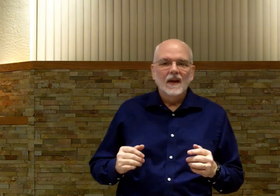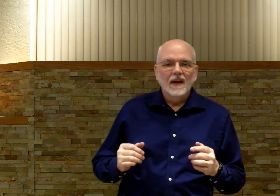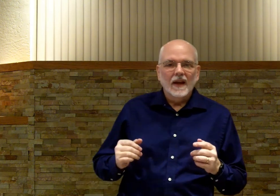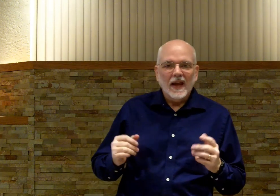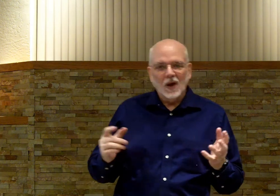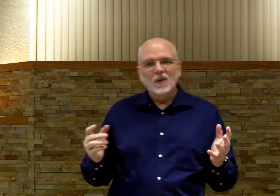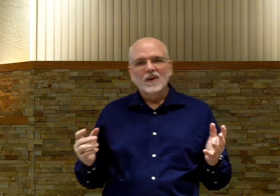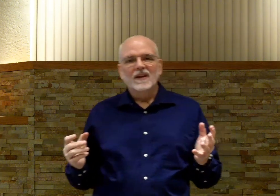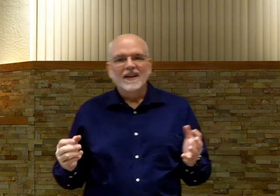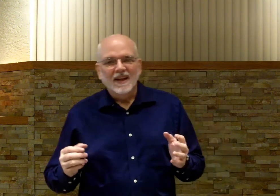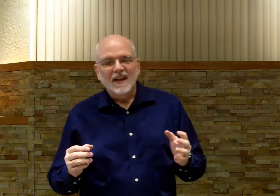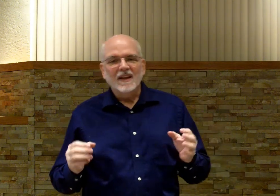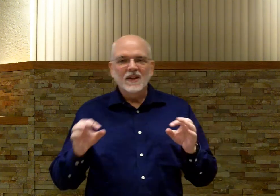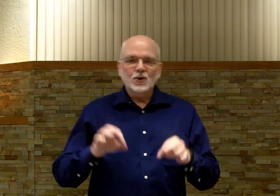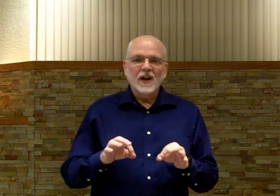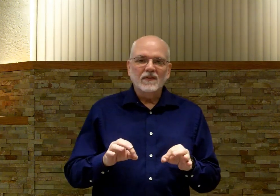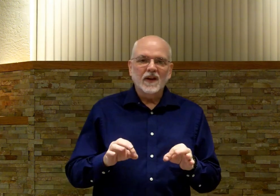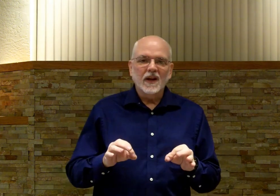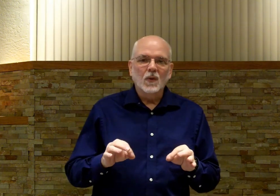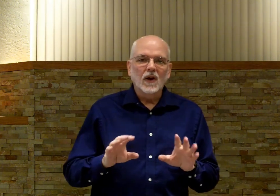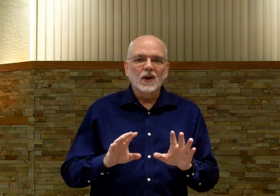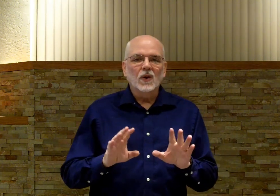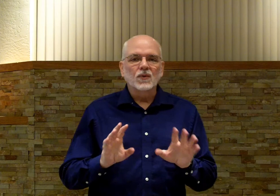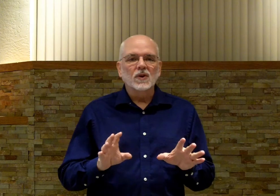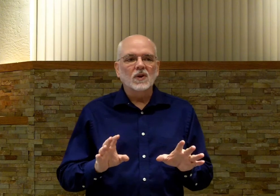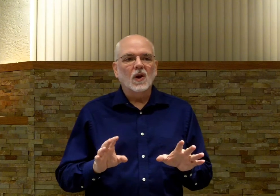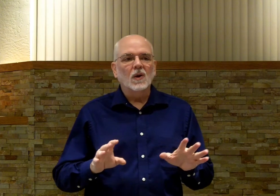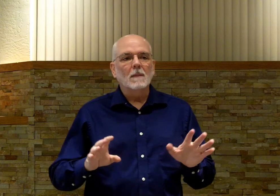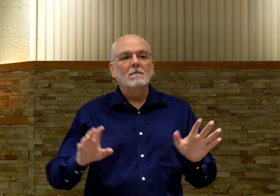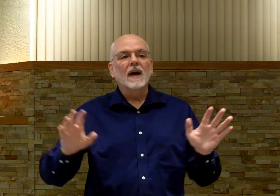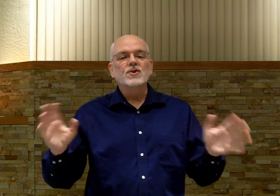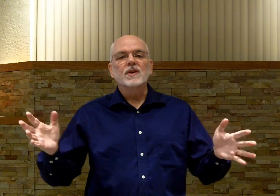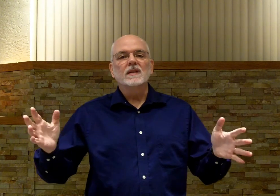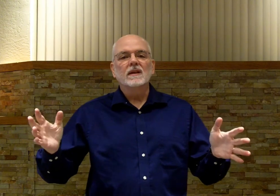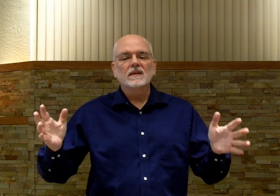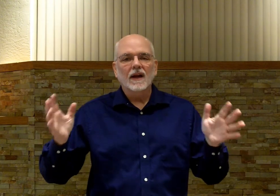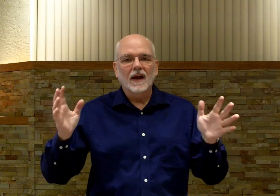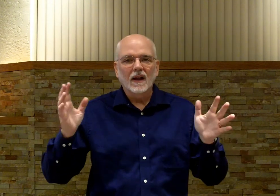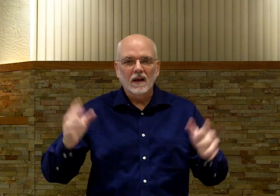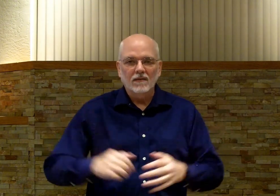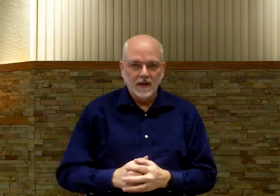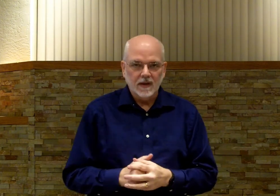Hello. In this training video, we're going to go through the song, My Jesus, I Love Thee.